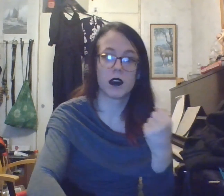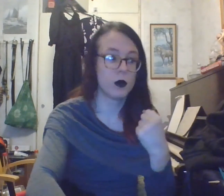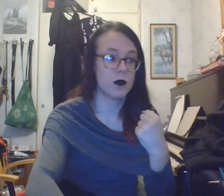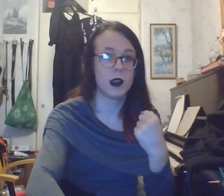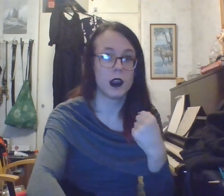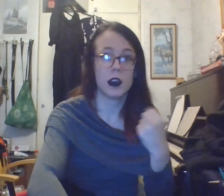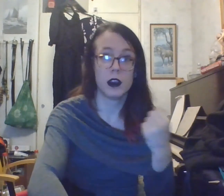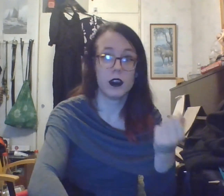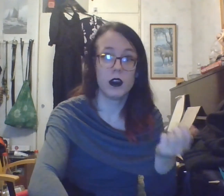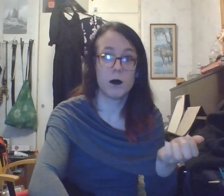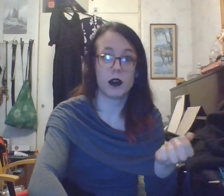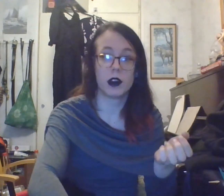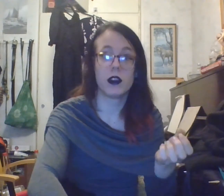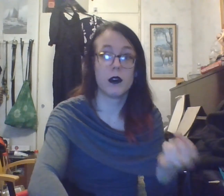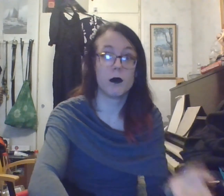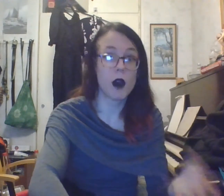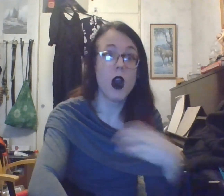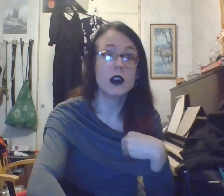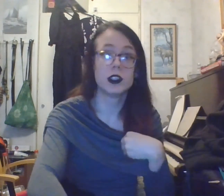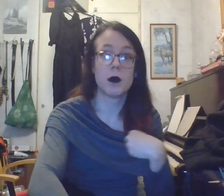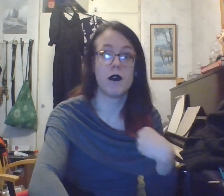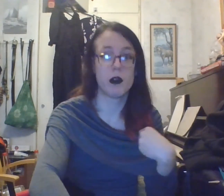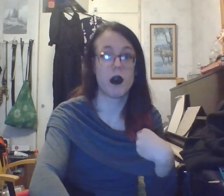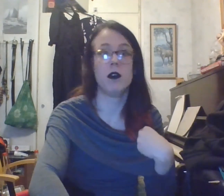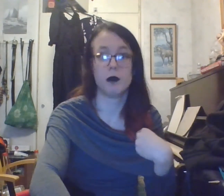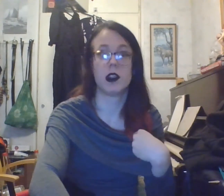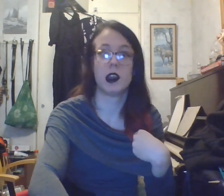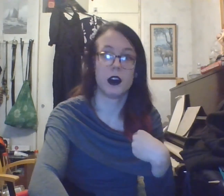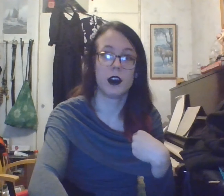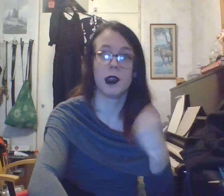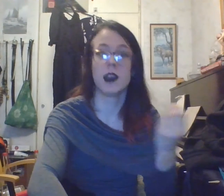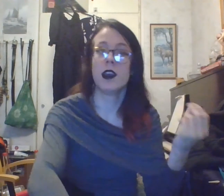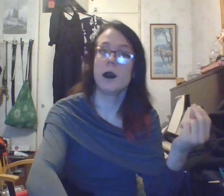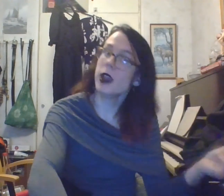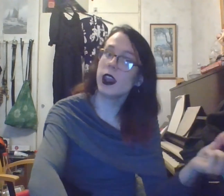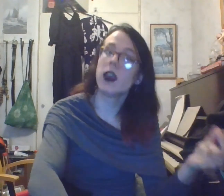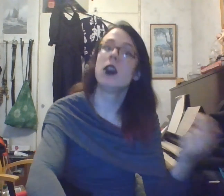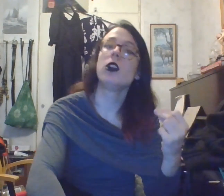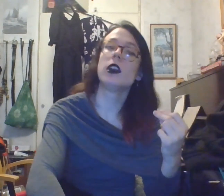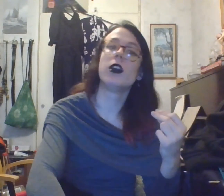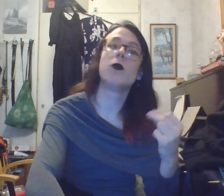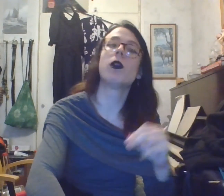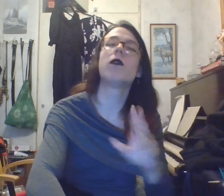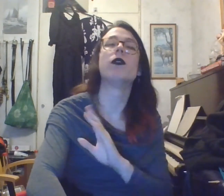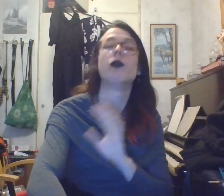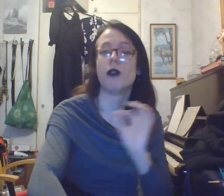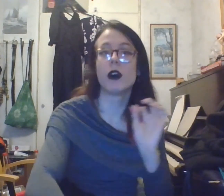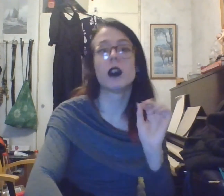be your ownership of your own bodily autonomy, meaning you can do whatever the fuck you want